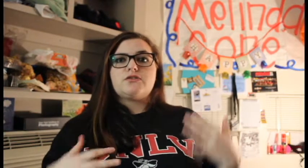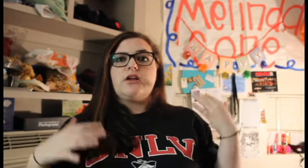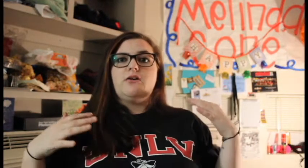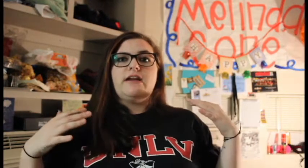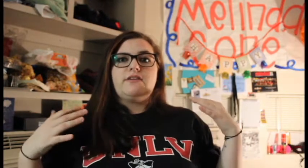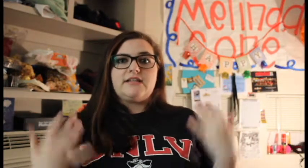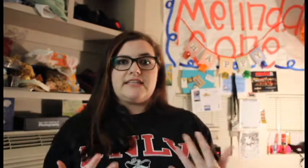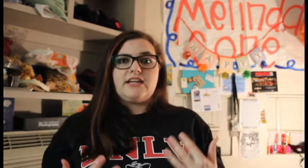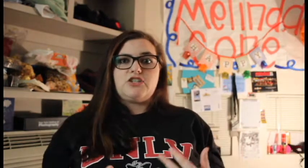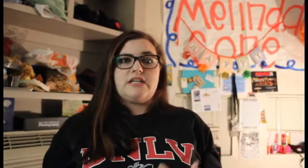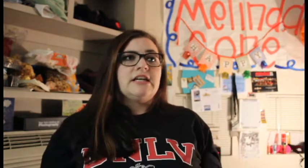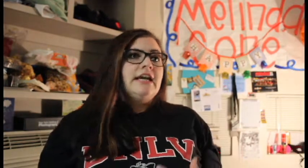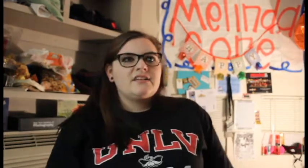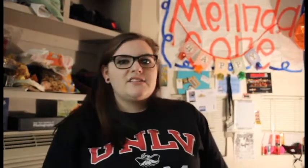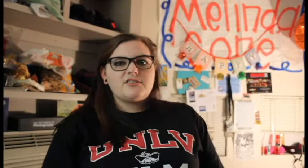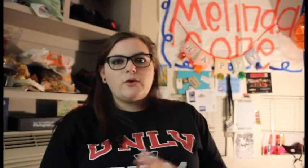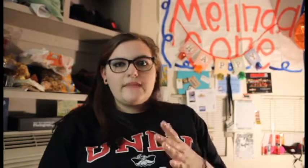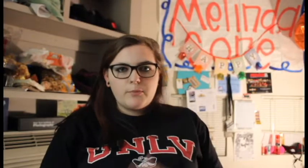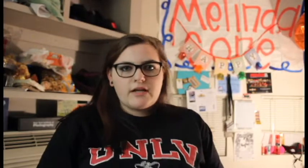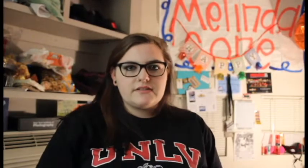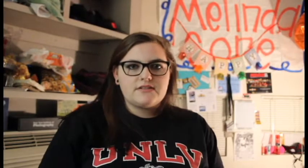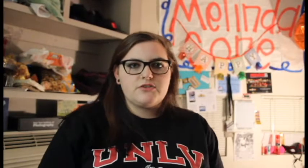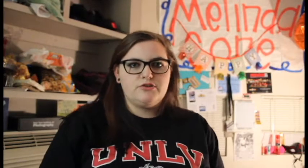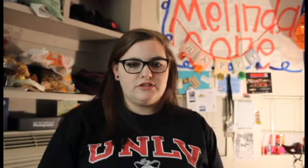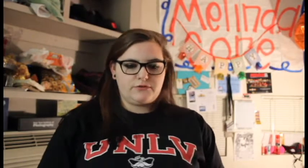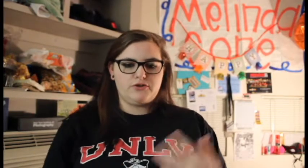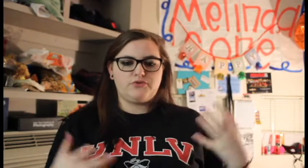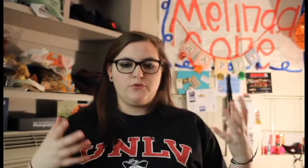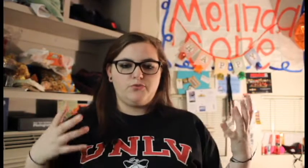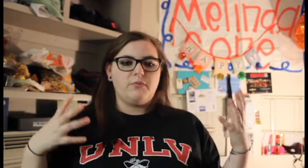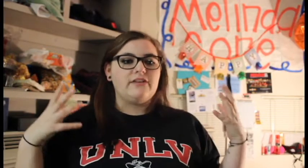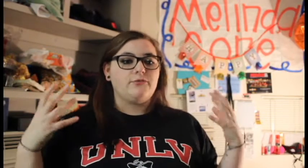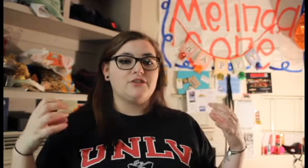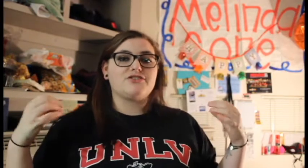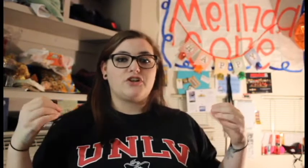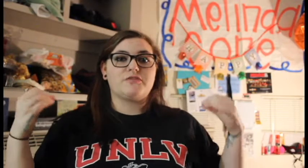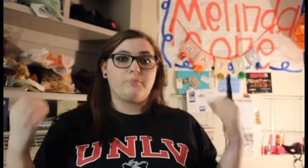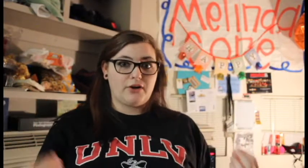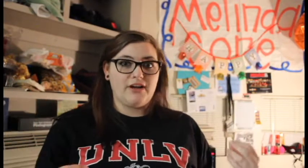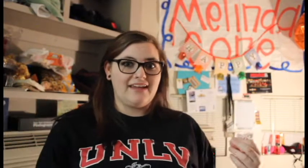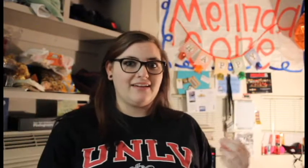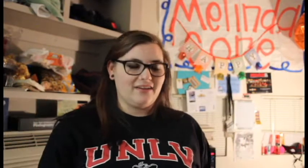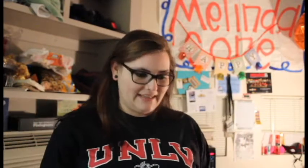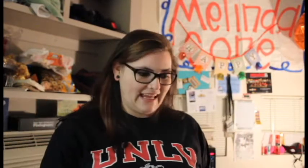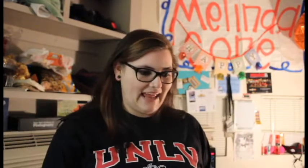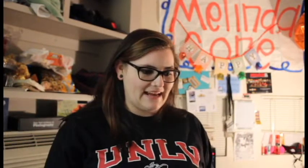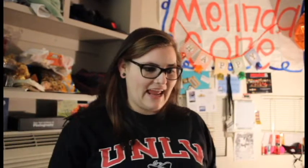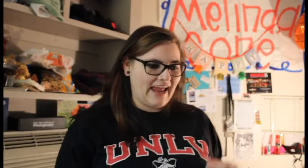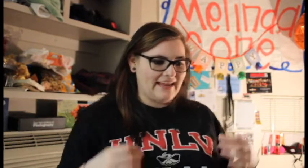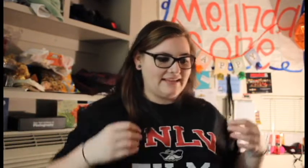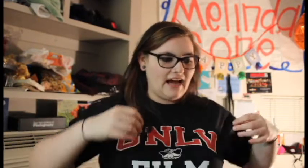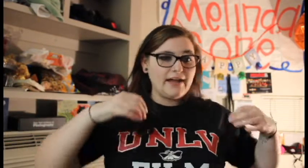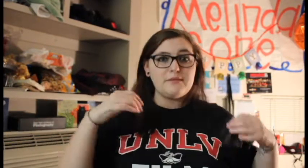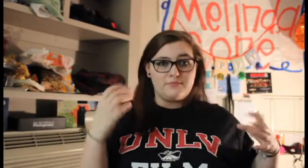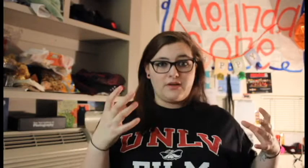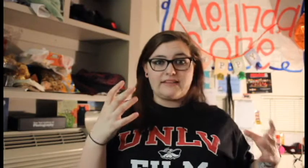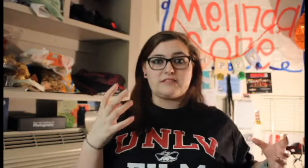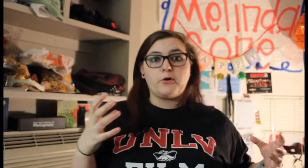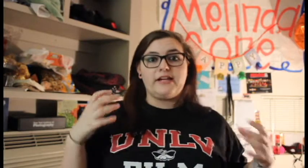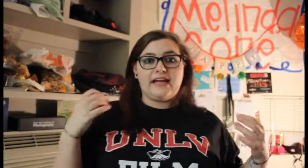slow and very sketchy. So in the process of doing this furniture move my foot starts burning again and I'm at this point I